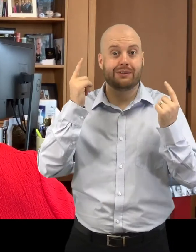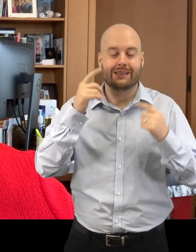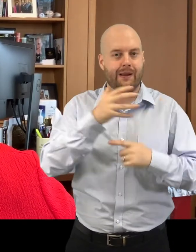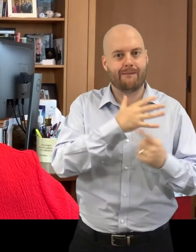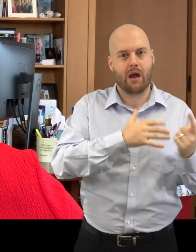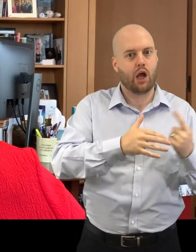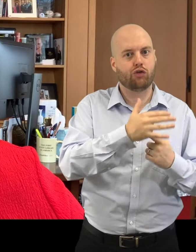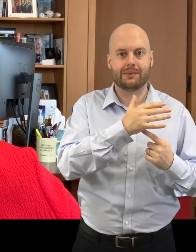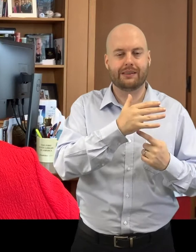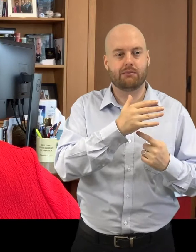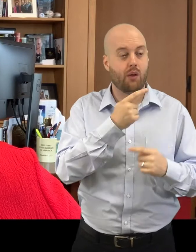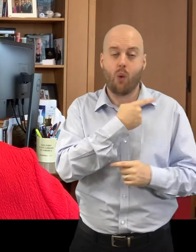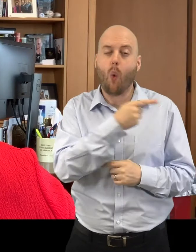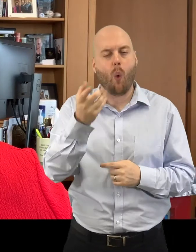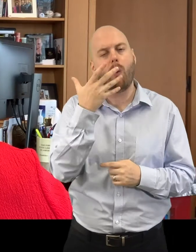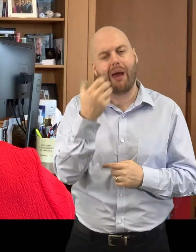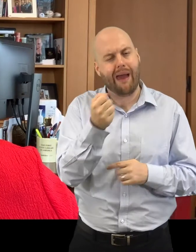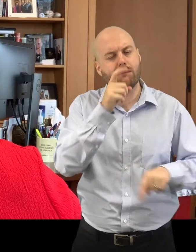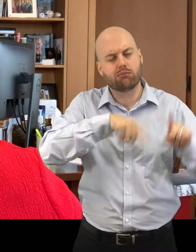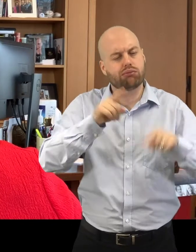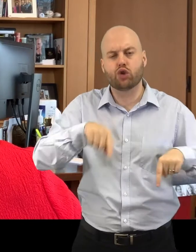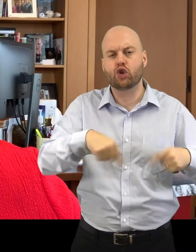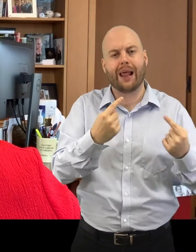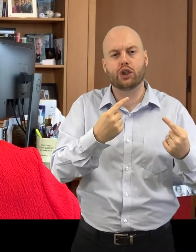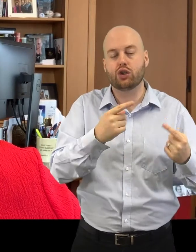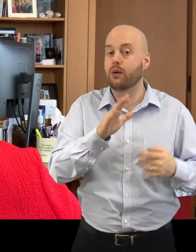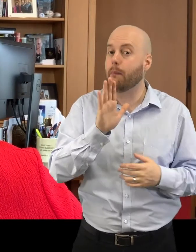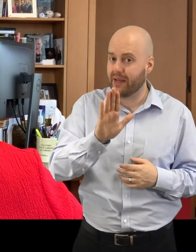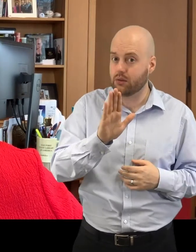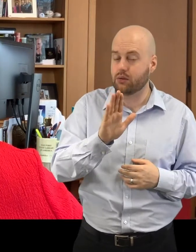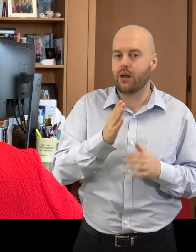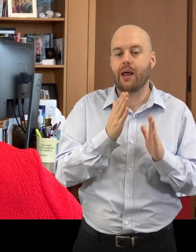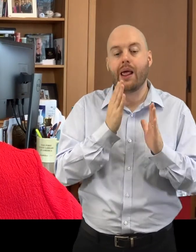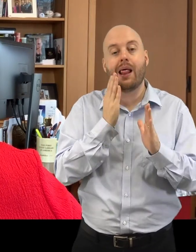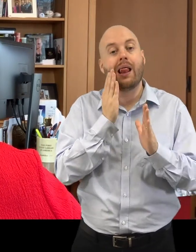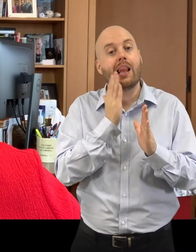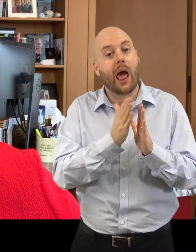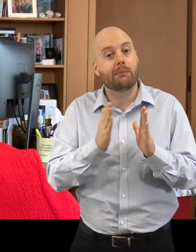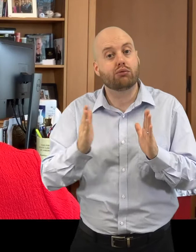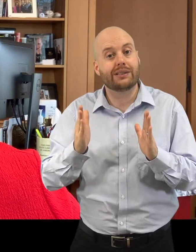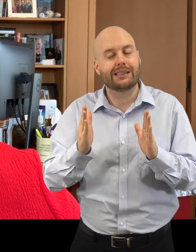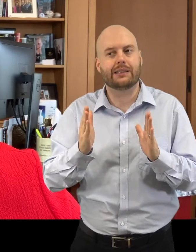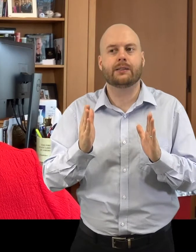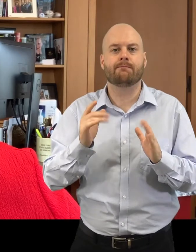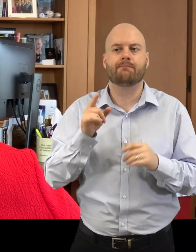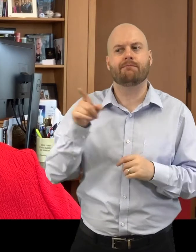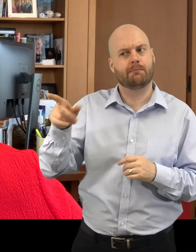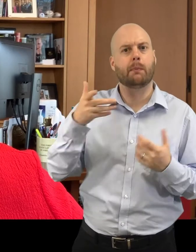is challenged. Libraries have really, I think, taken on the